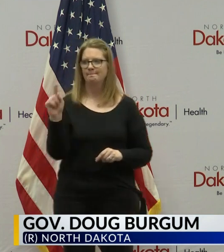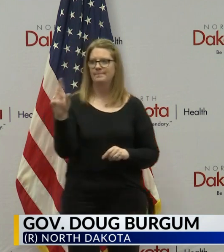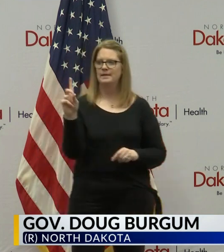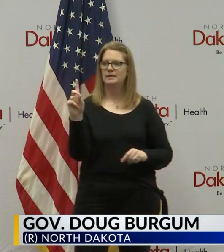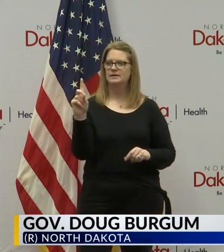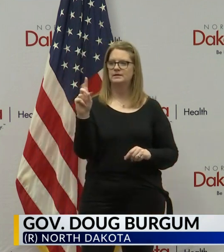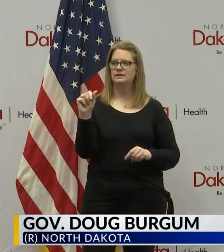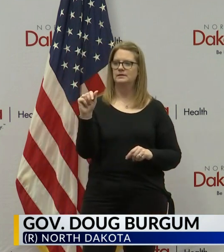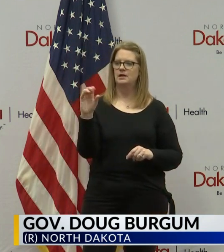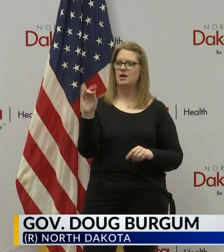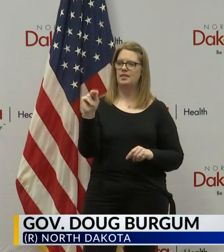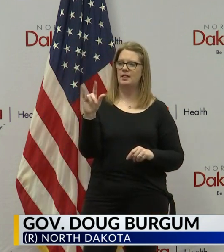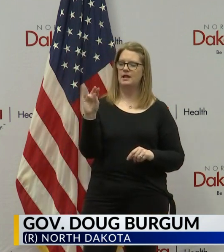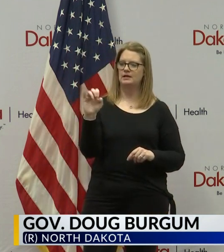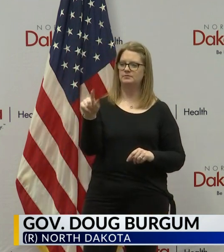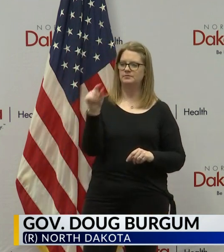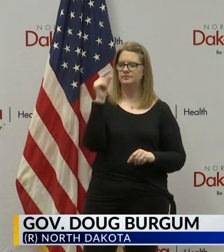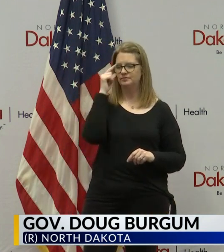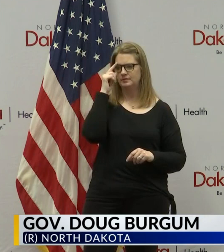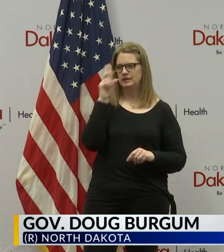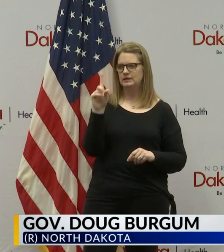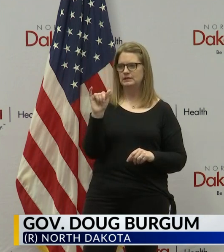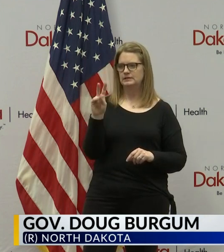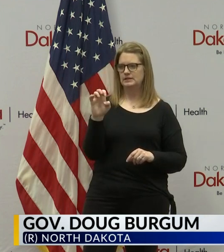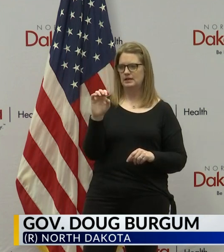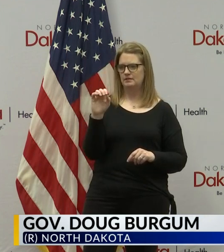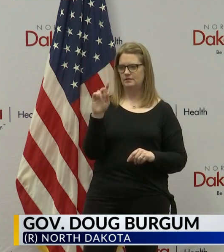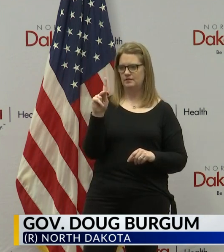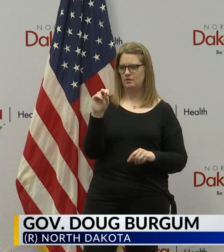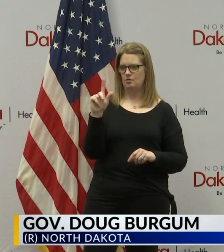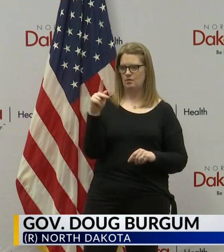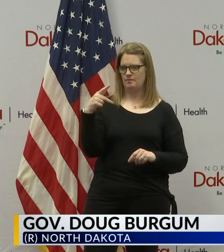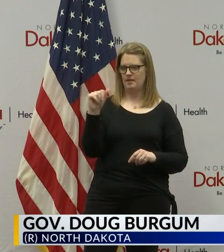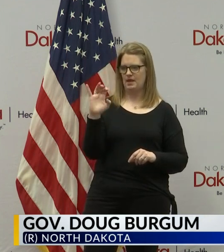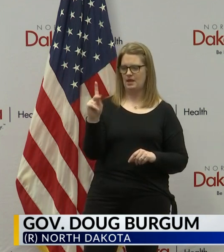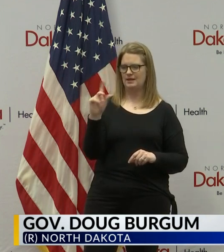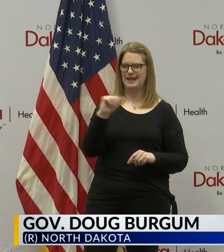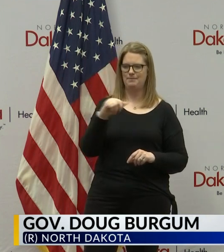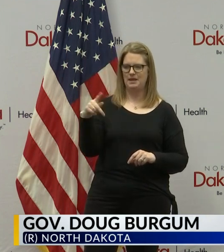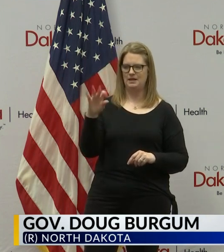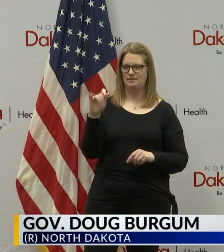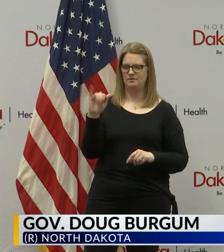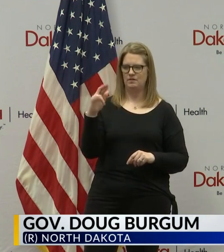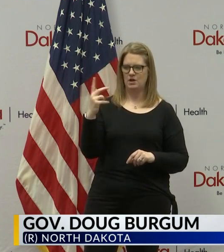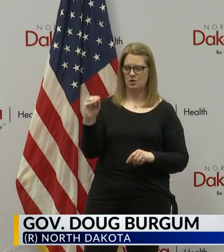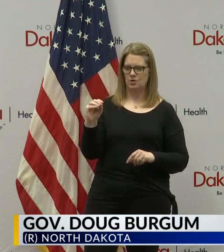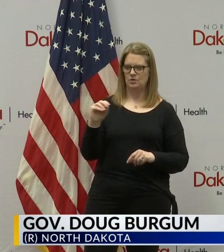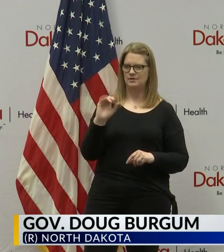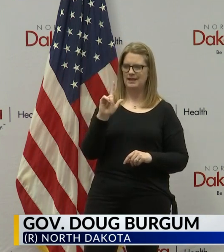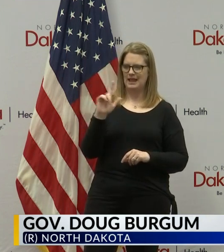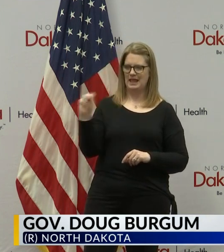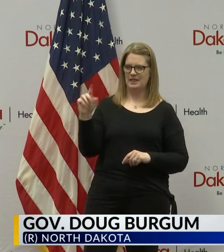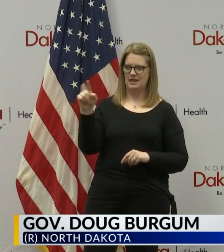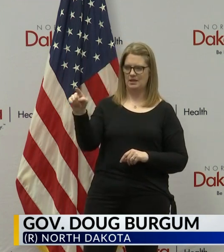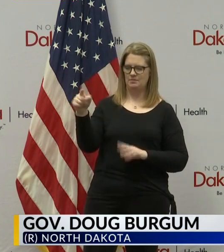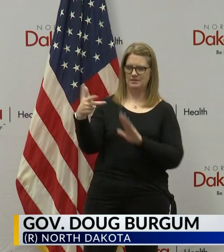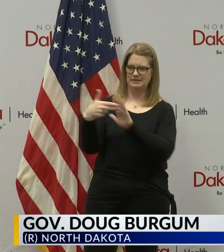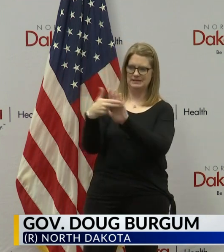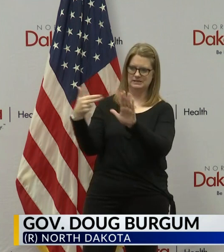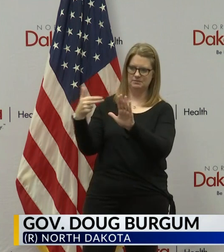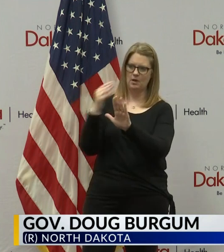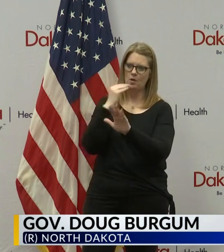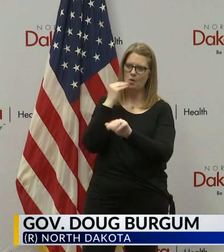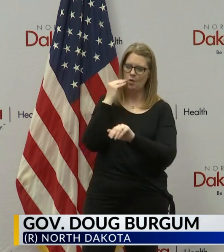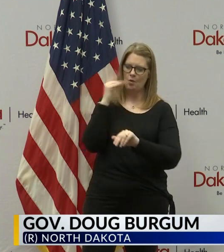We'll go back online. Dave Kohlpack with the Associated Press in Fargo. Due to LM's designation by Homeland